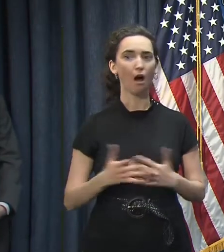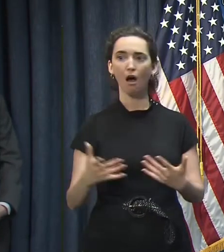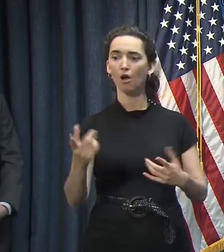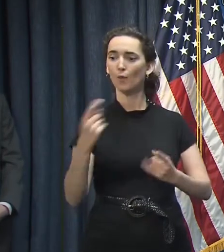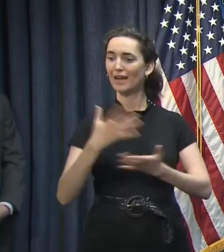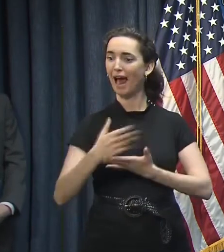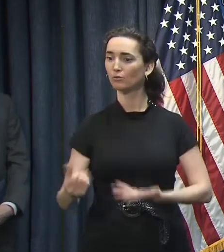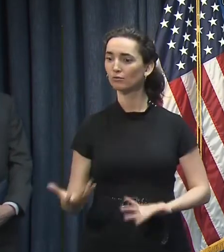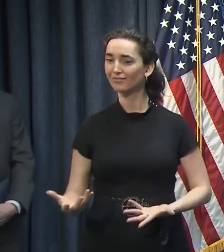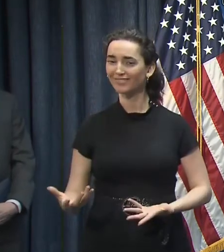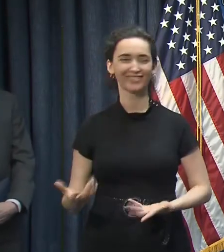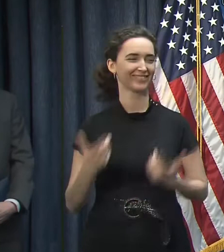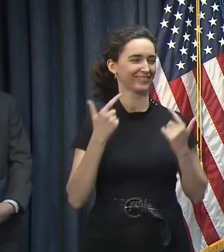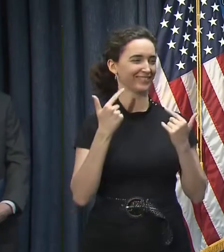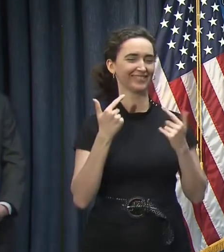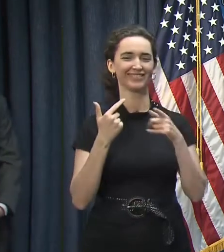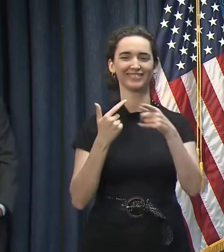questions.